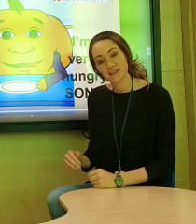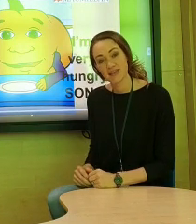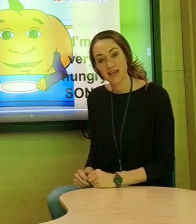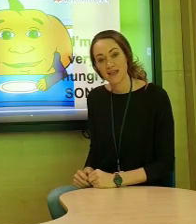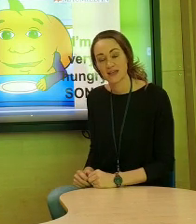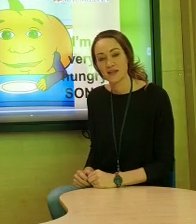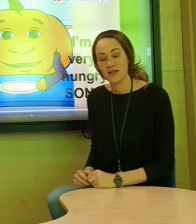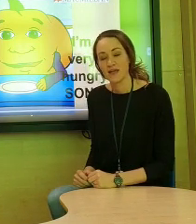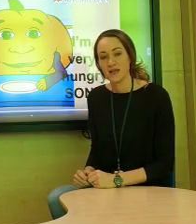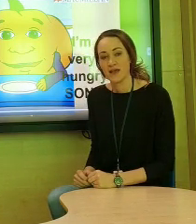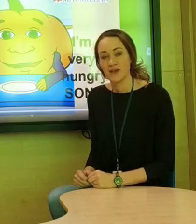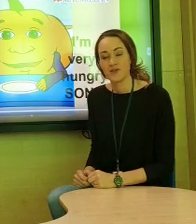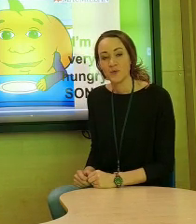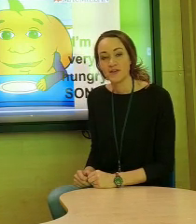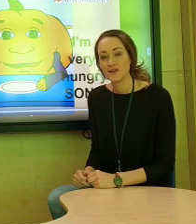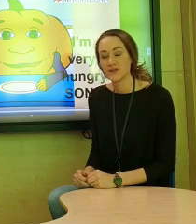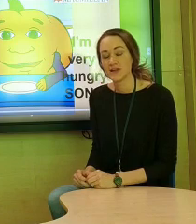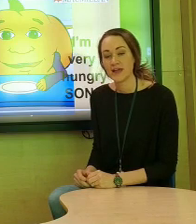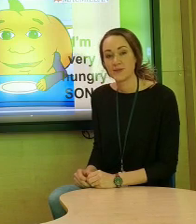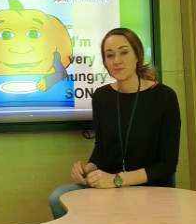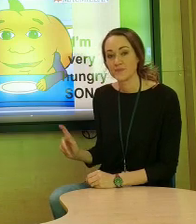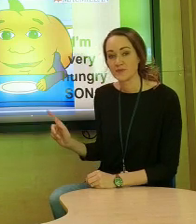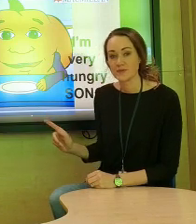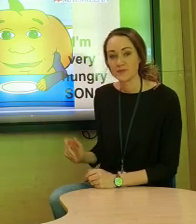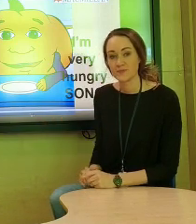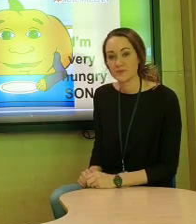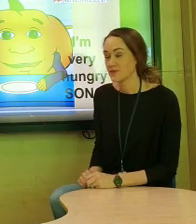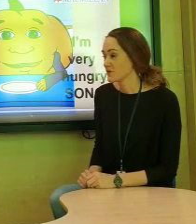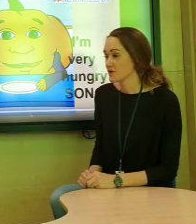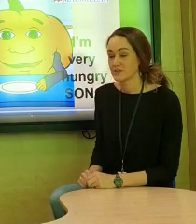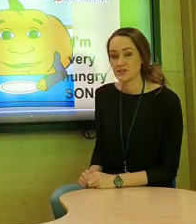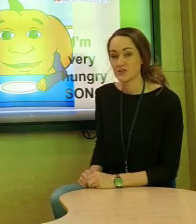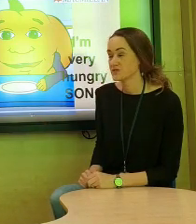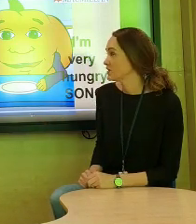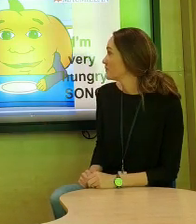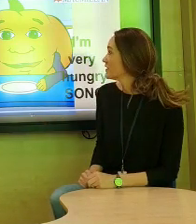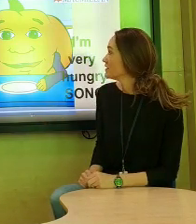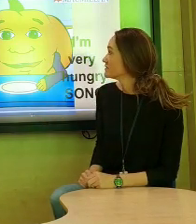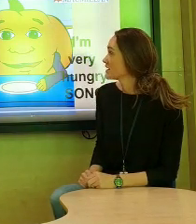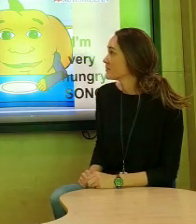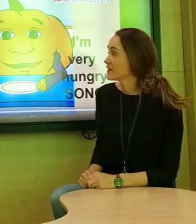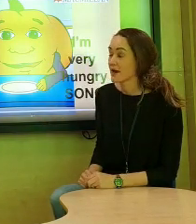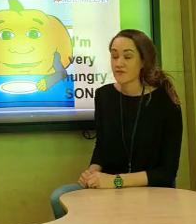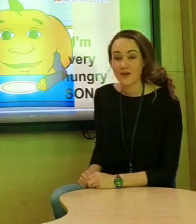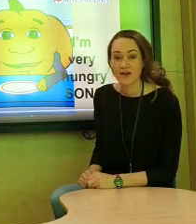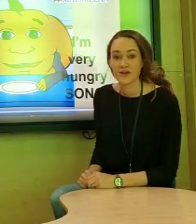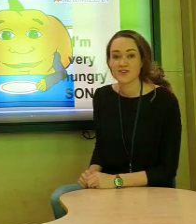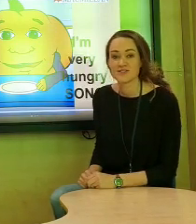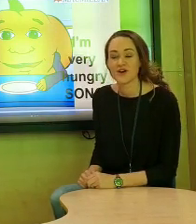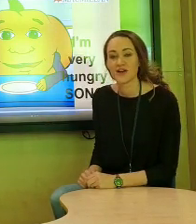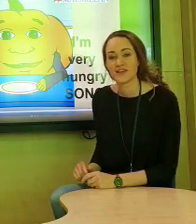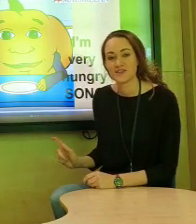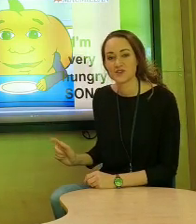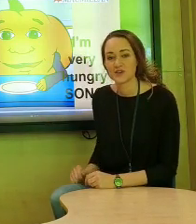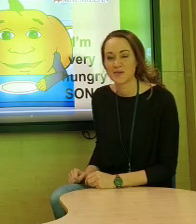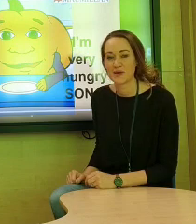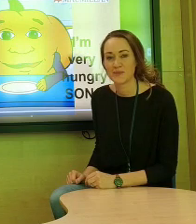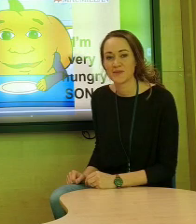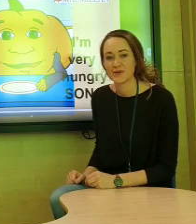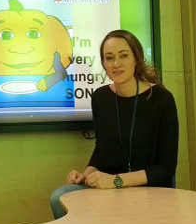the singing. If you want you can look on to YouTube and type in I'm very hungry song and this should come up and the boys